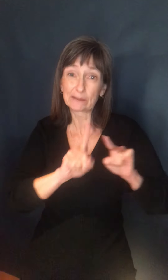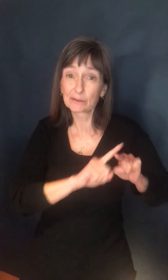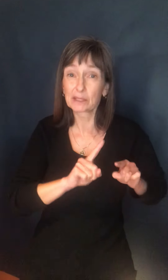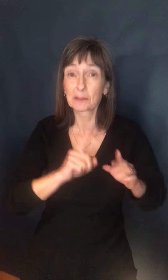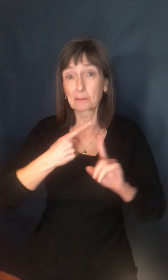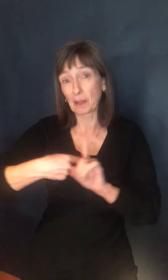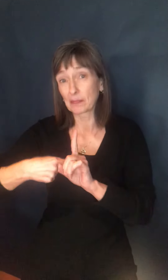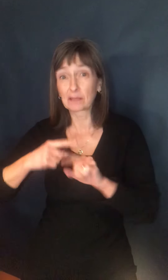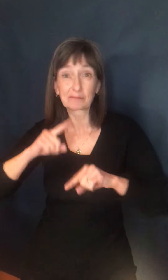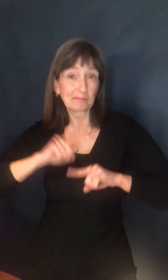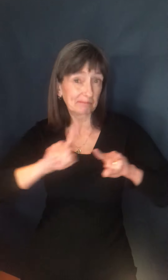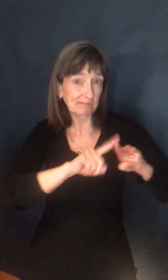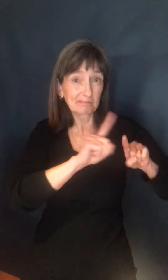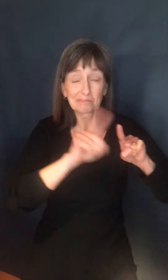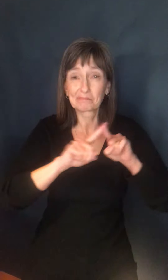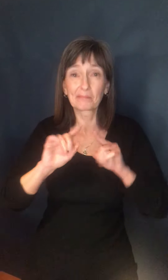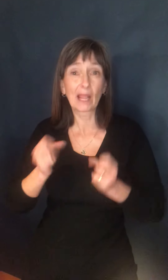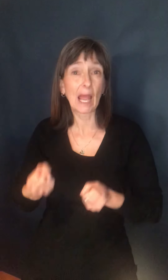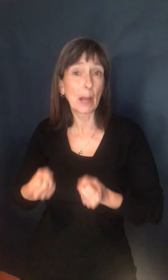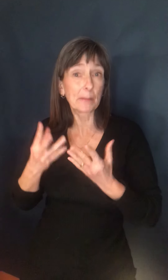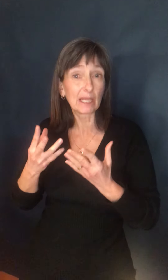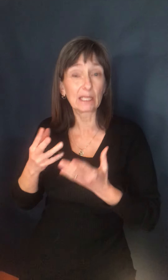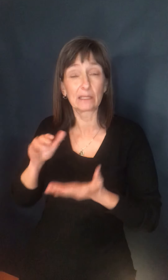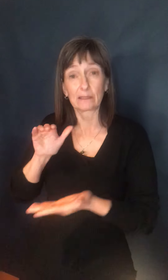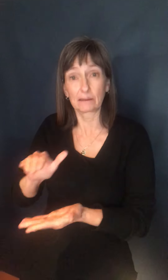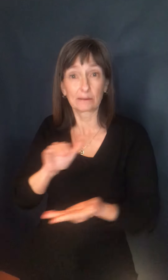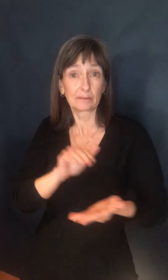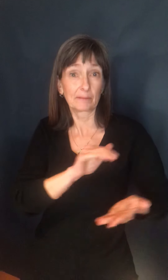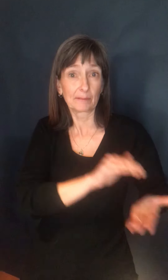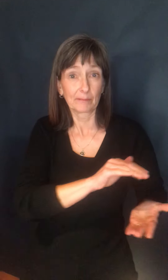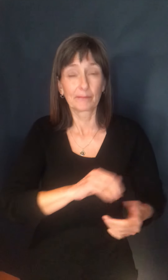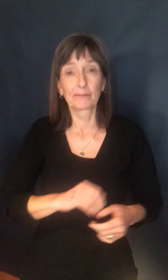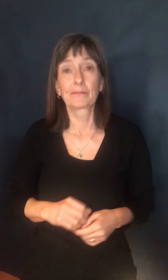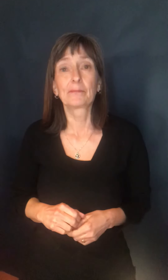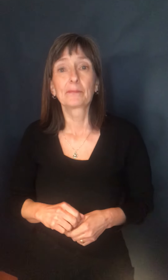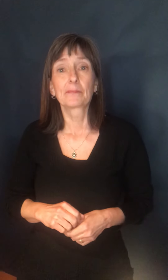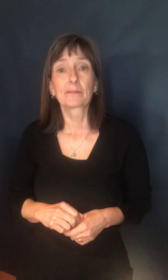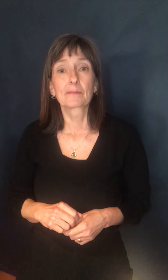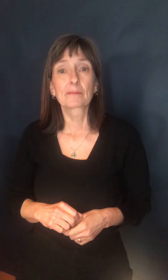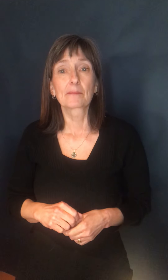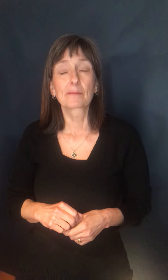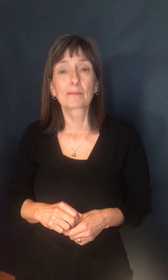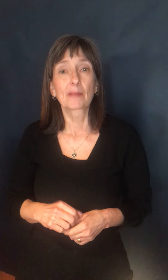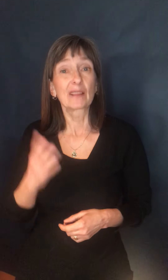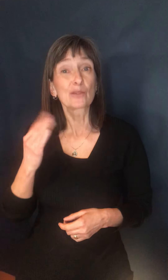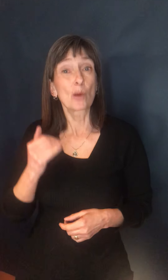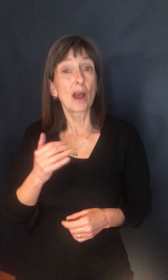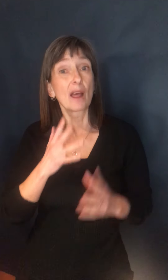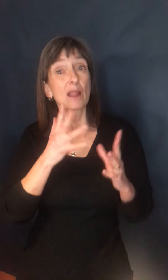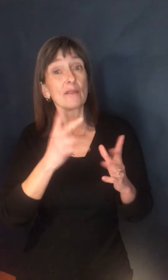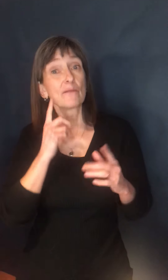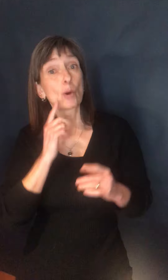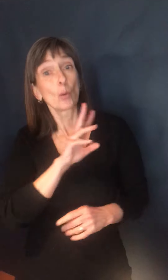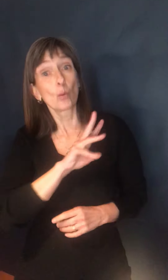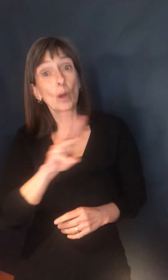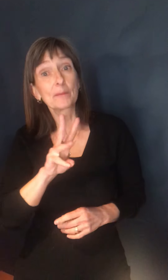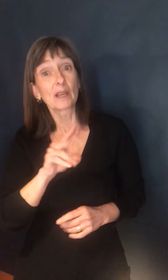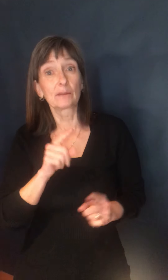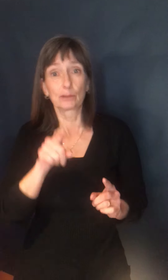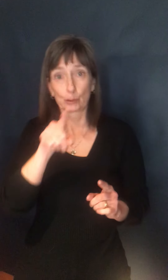That is one of the reasons why we have left it with the software, as it were, to allow you to choose on a